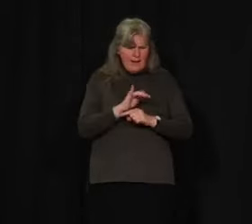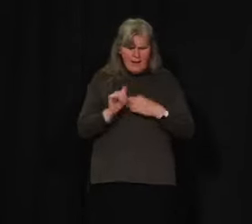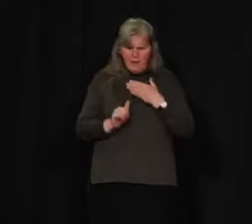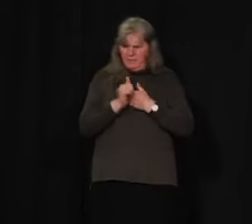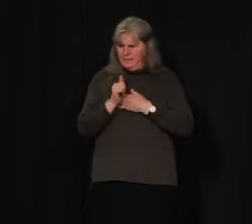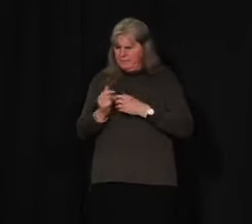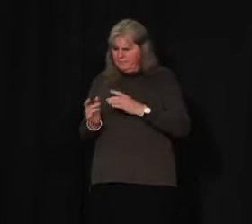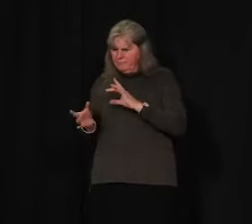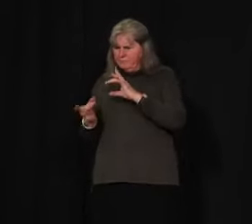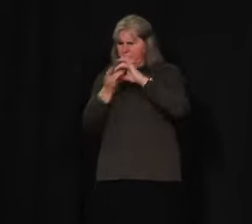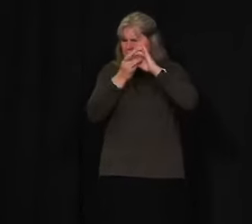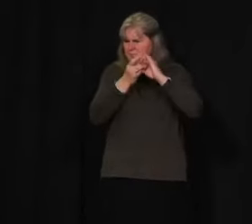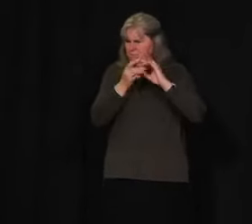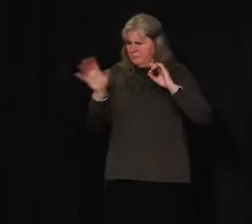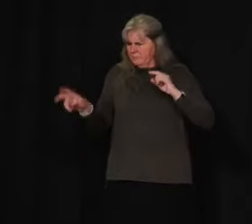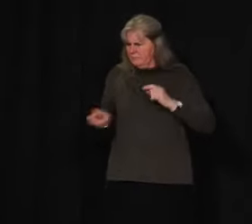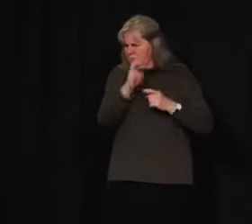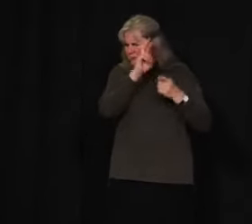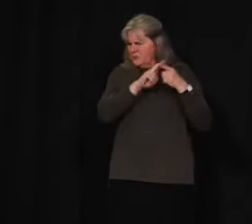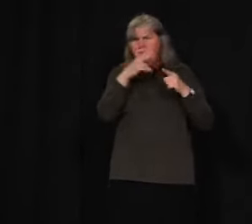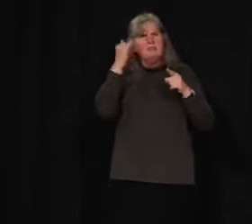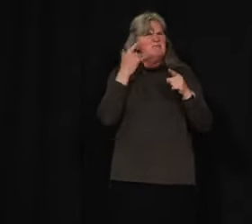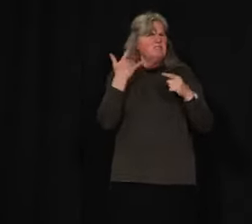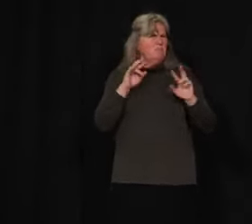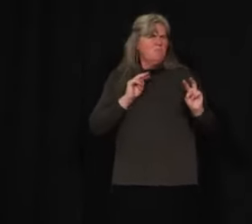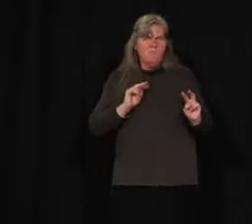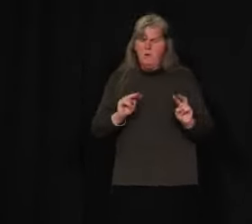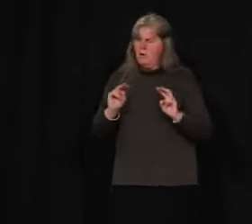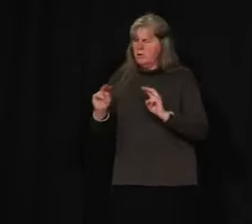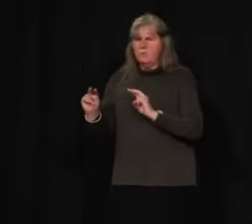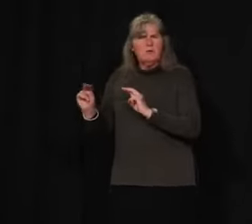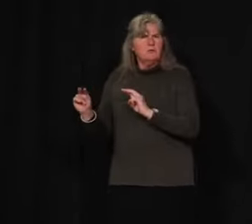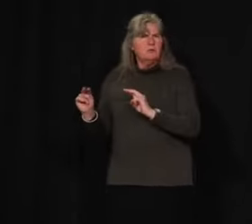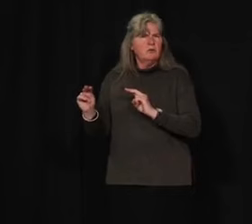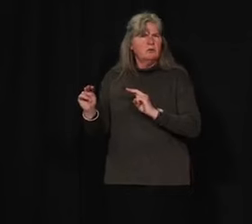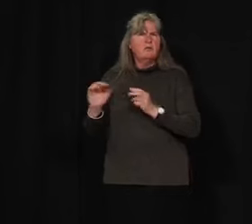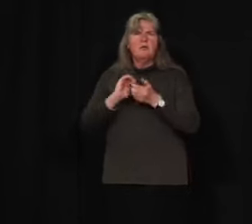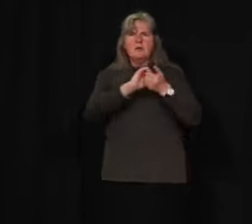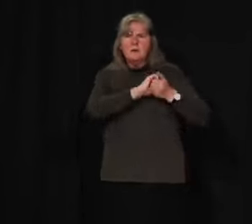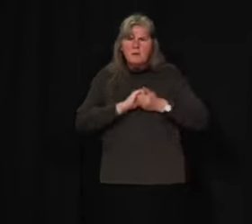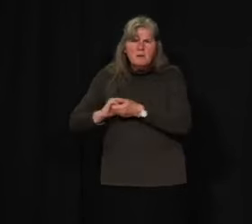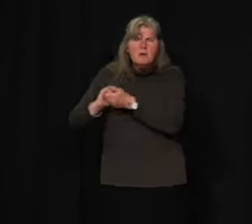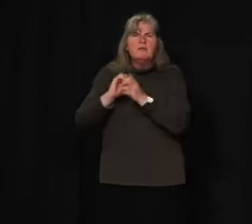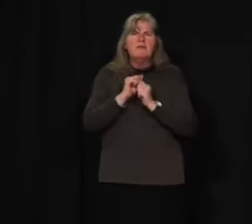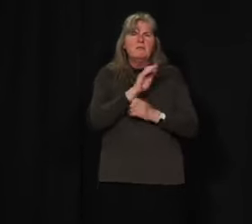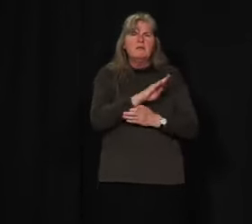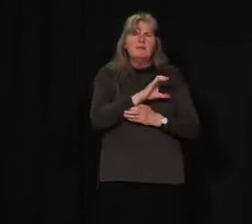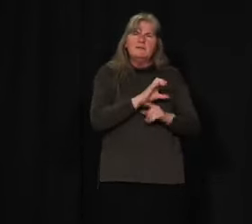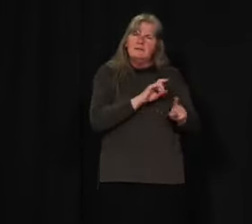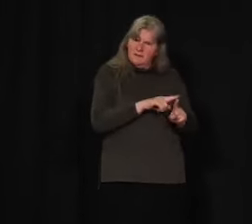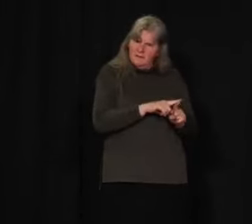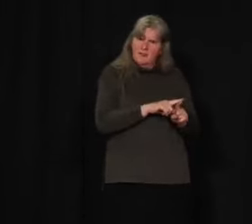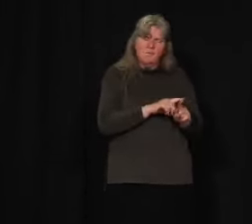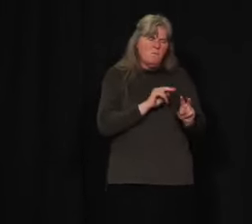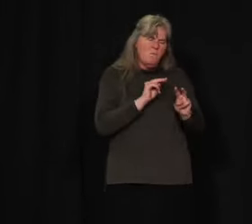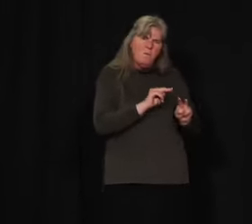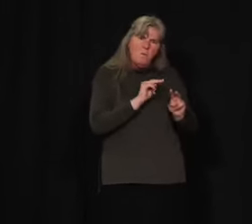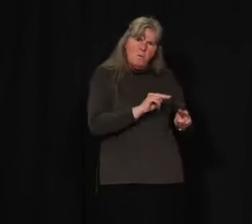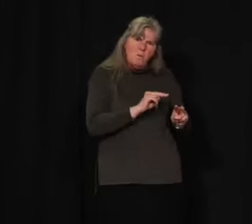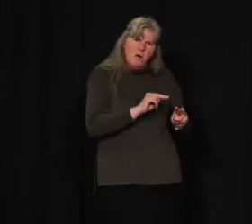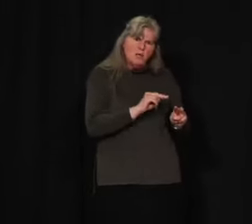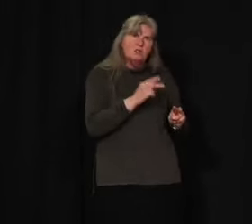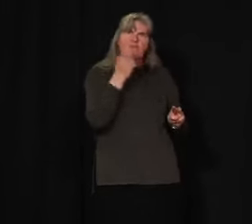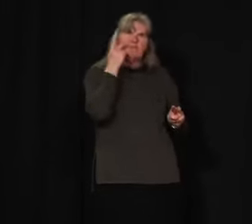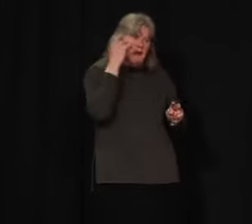cases. We will continue to work very closely with our partners in BC to stay on top of the